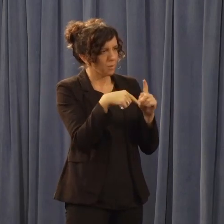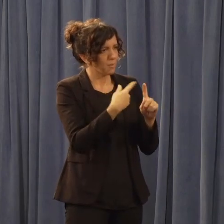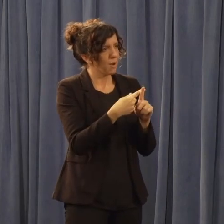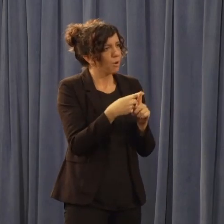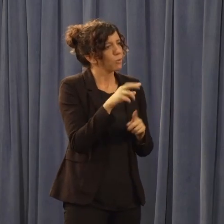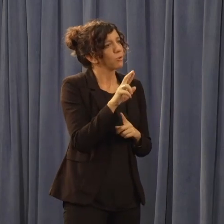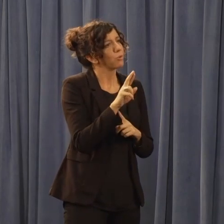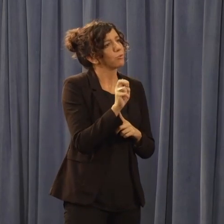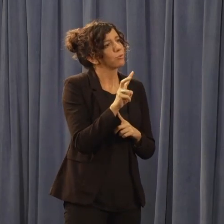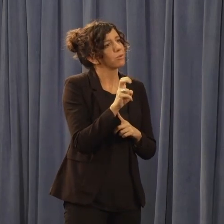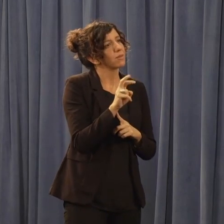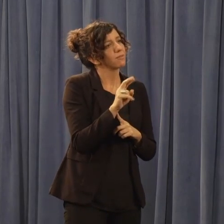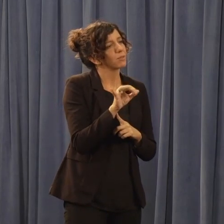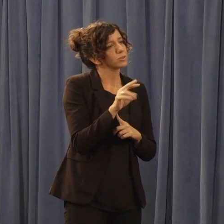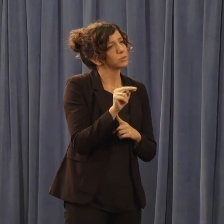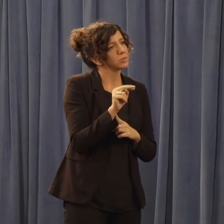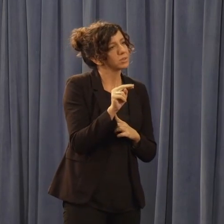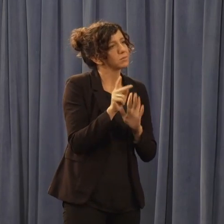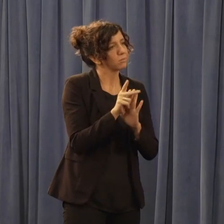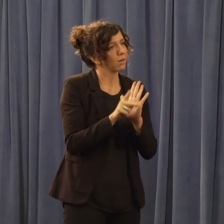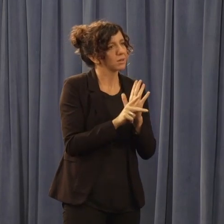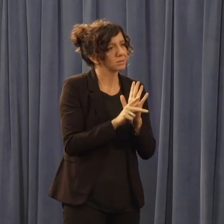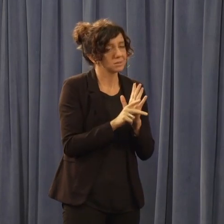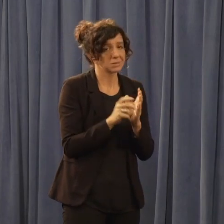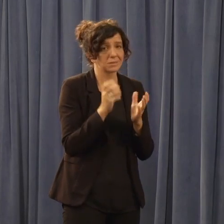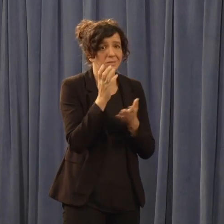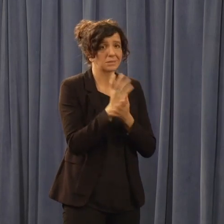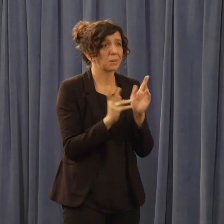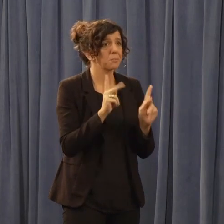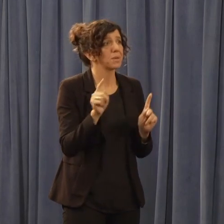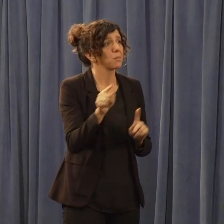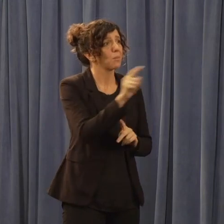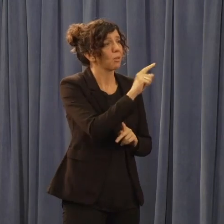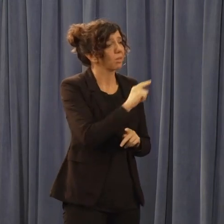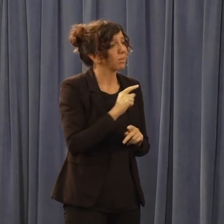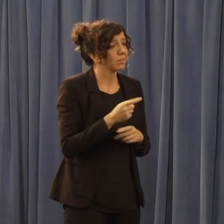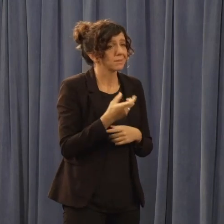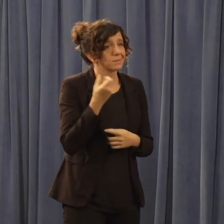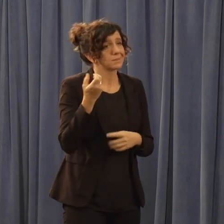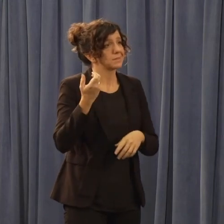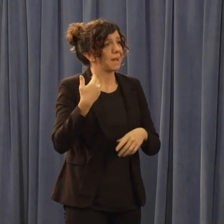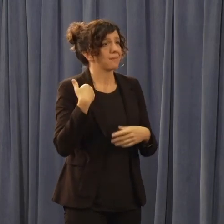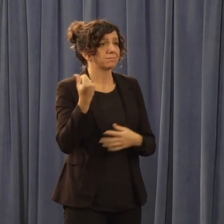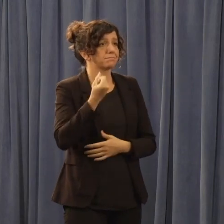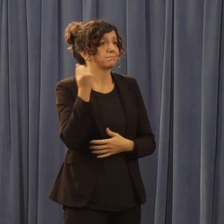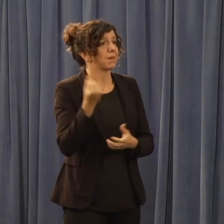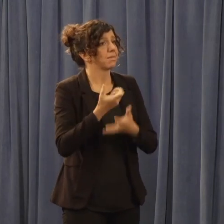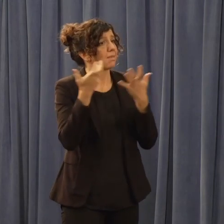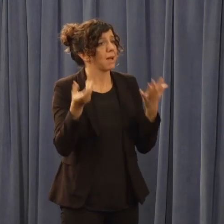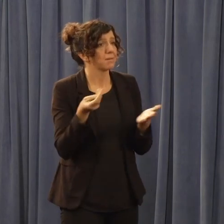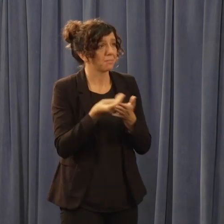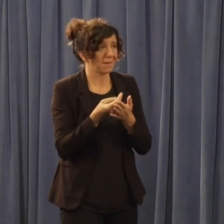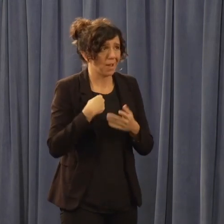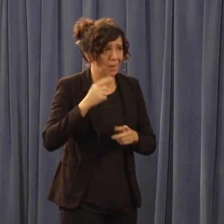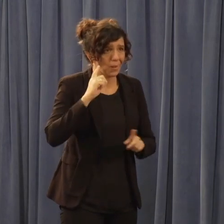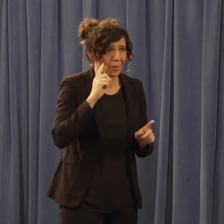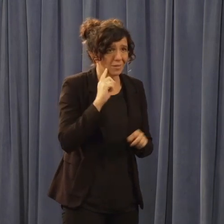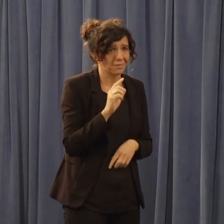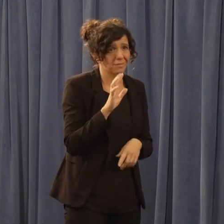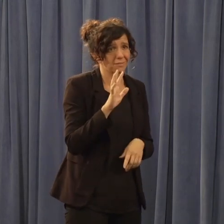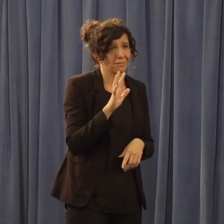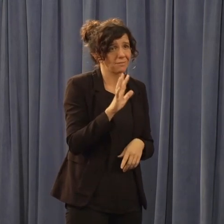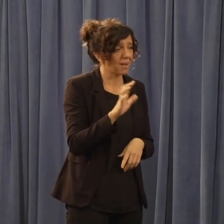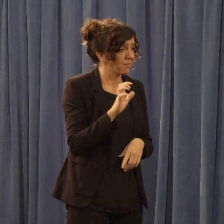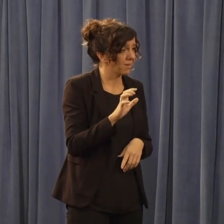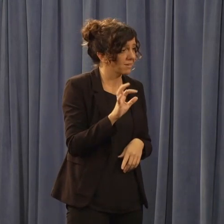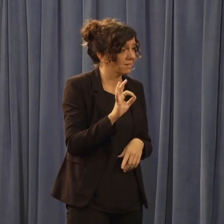We still have people sitting on a lot of reserves. Last reserve number I have is $539 million of reserves folks are sitting on.